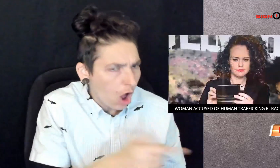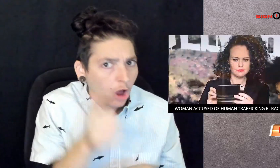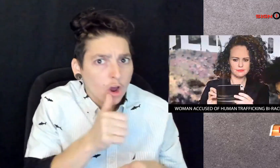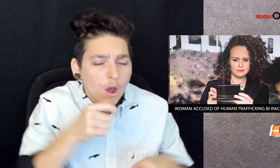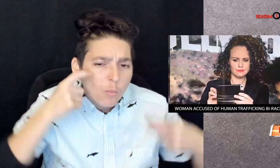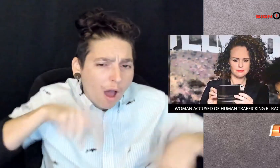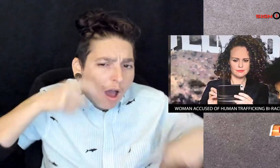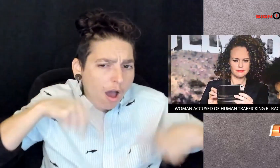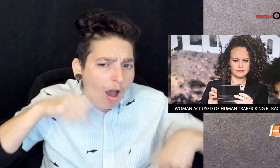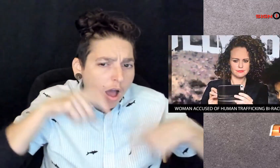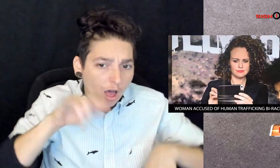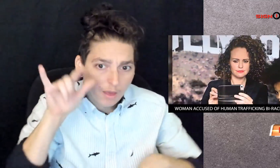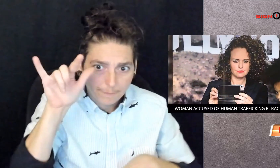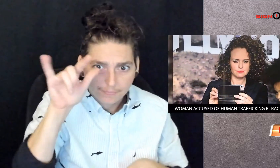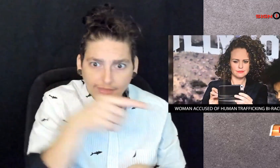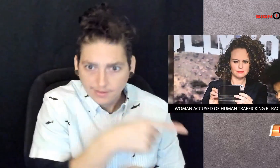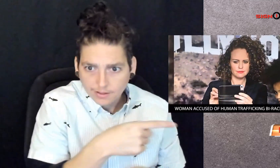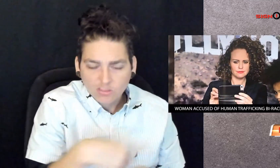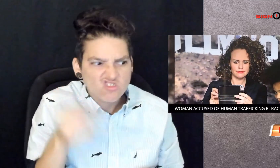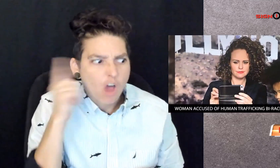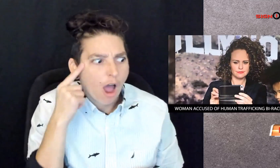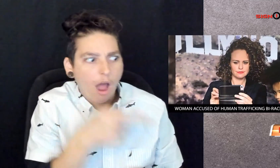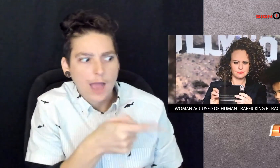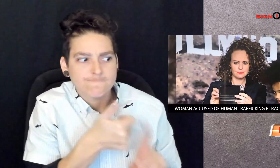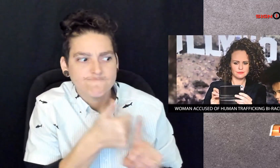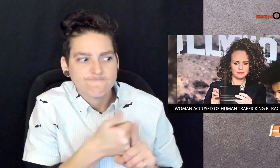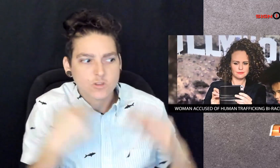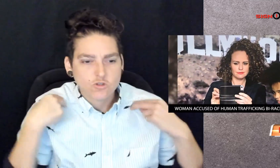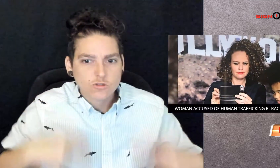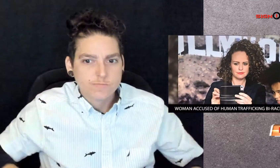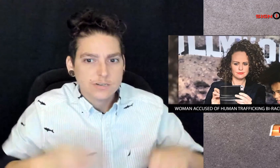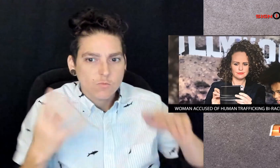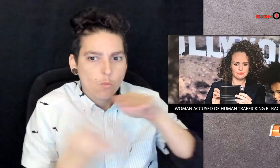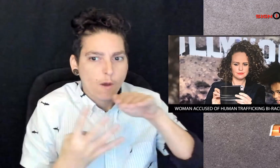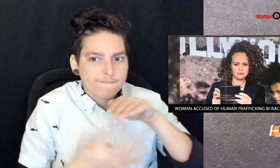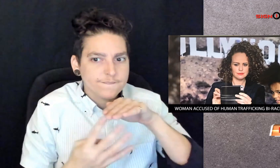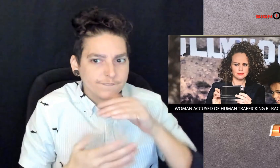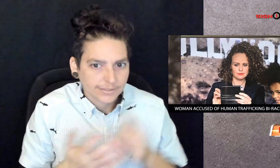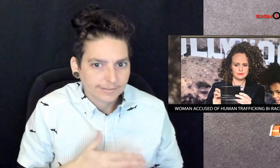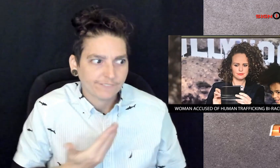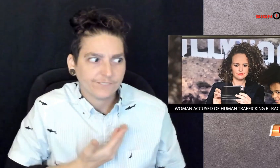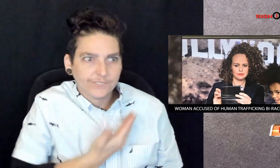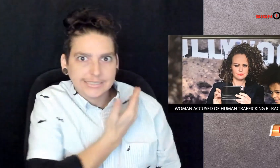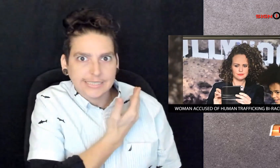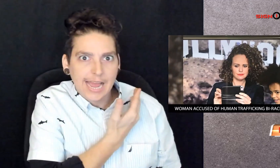because a flight attendant saw the girl crying on the plane, thinking she was a victim of human trafficking.